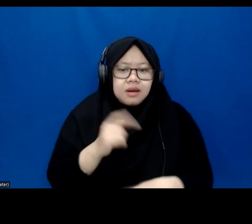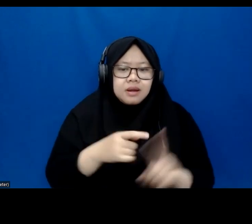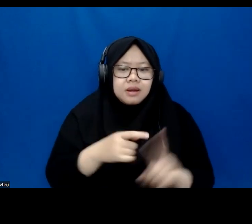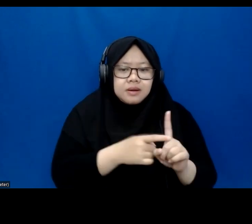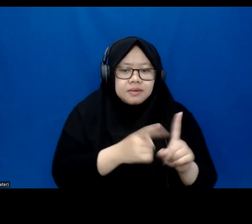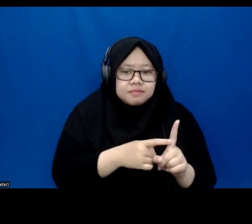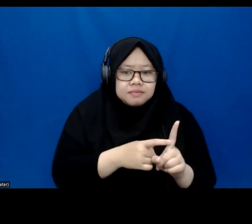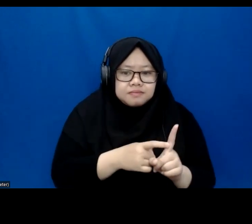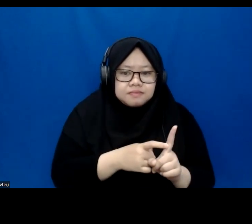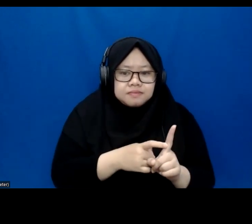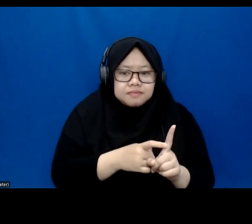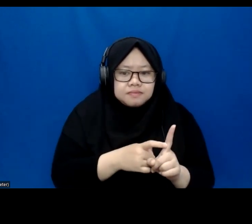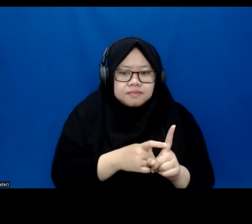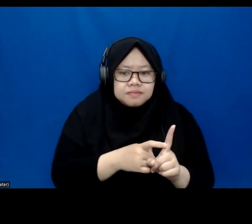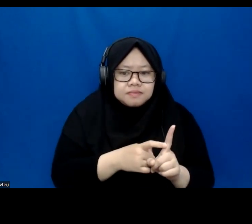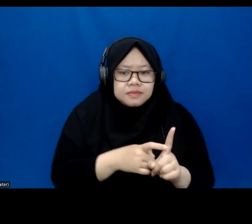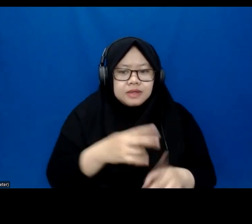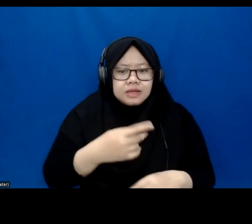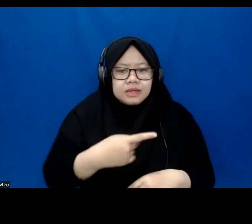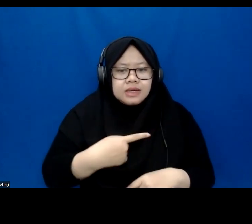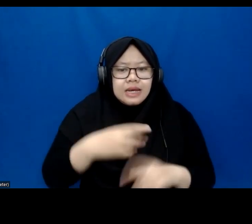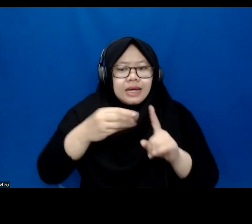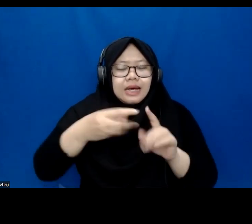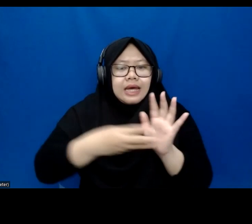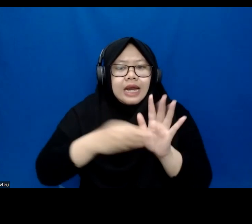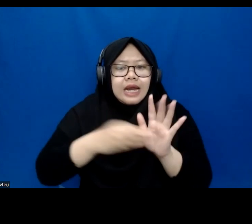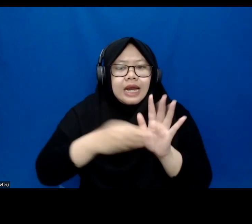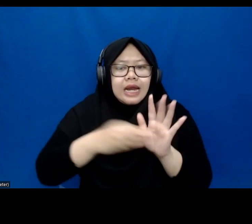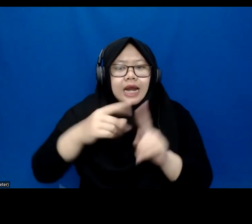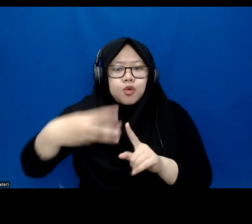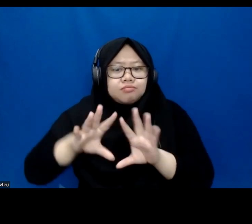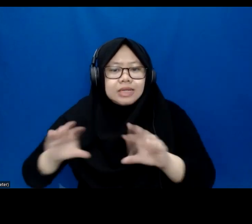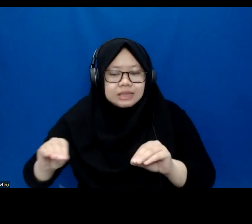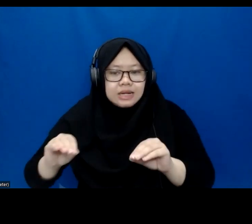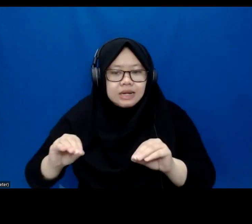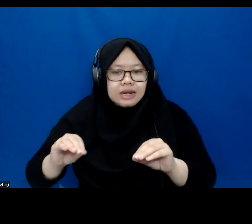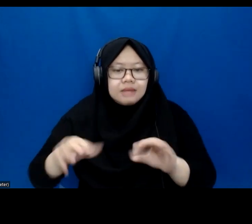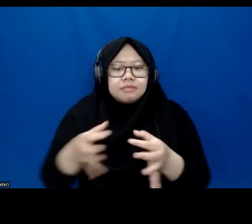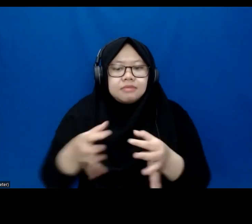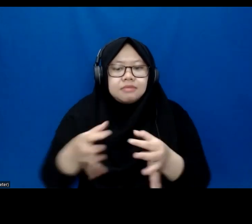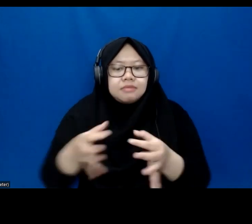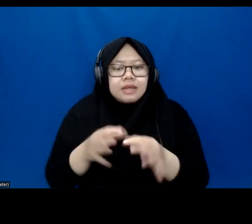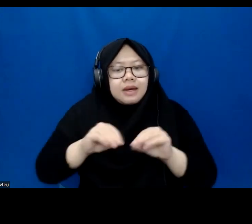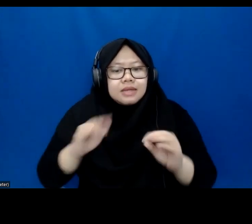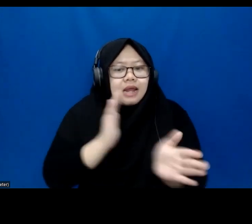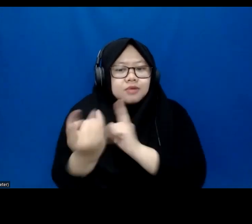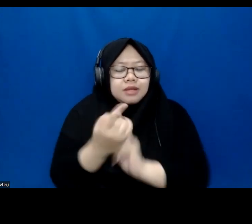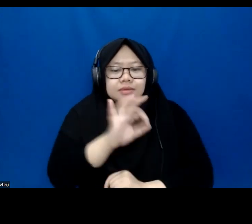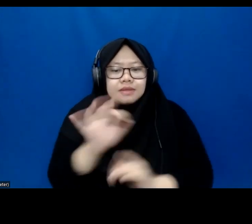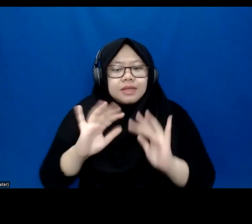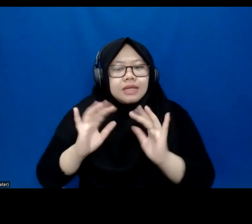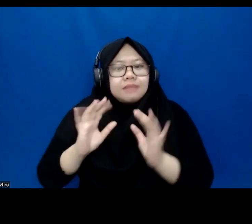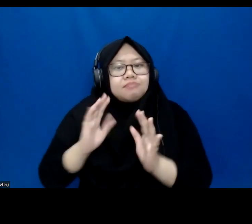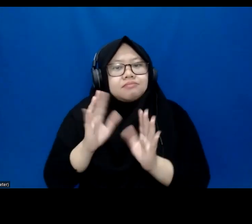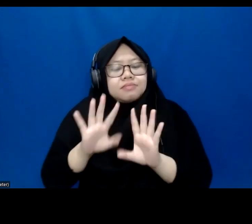remote work. So remote work has been said that over the past few